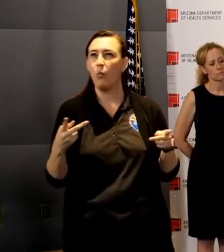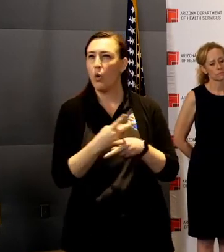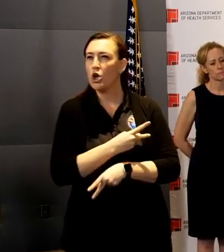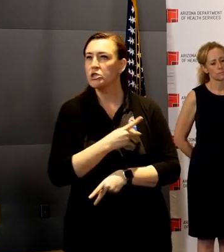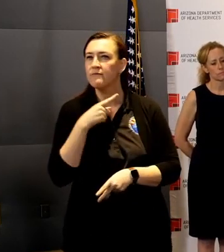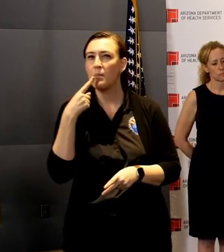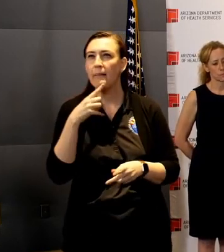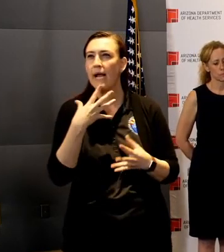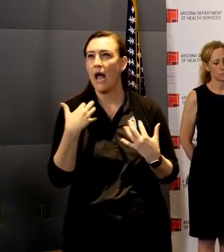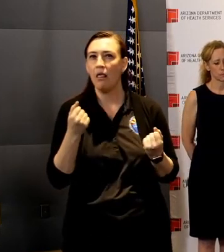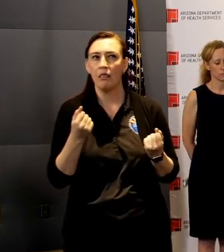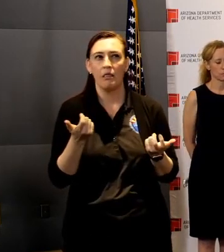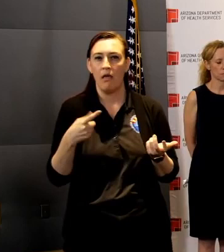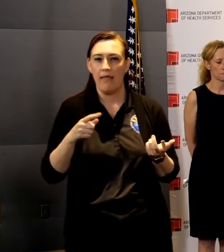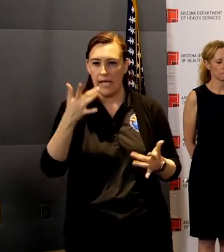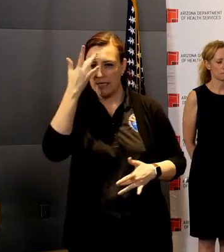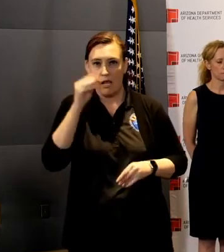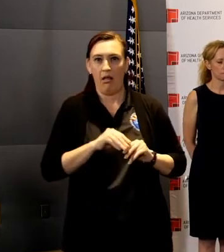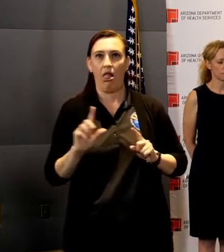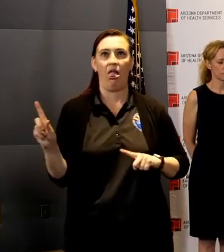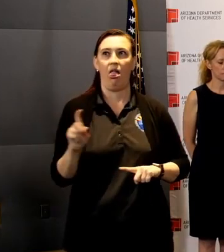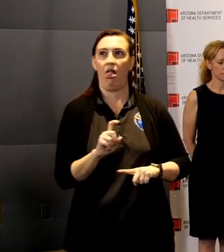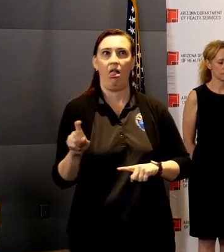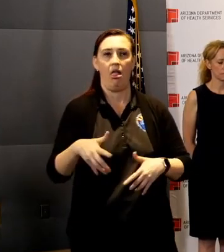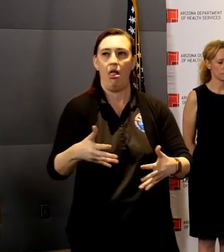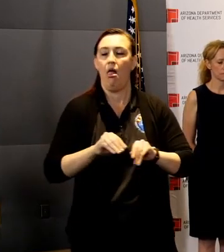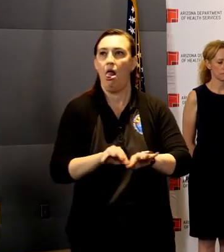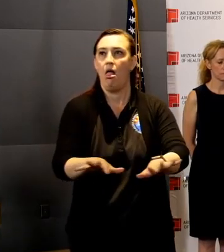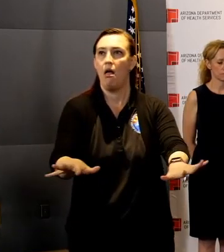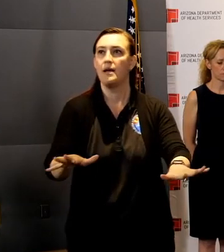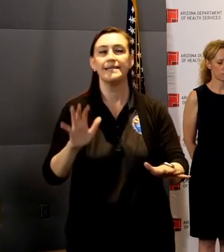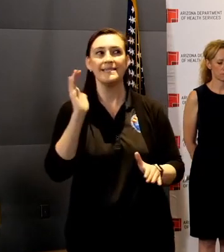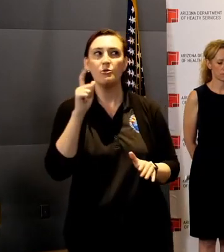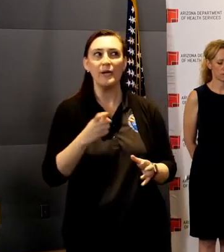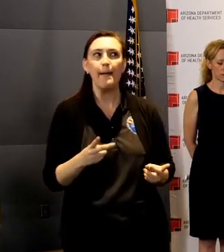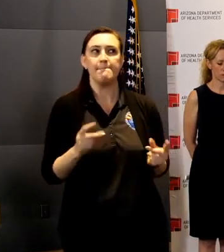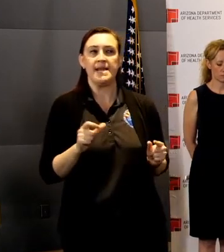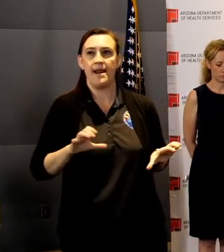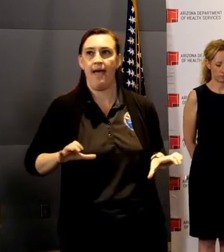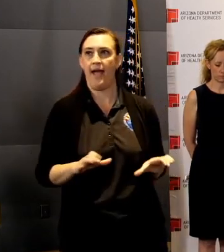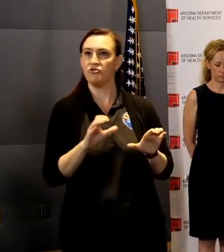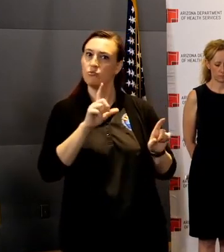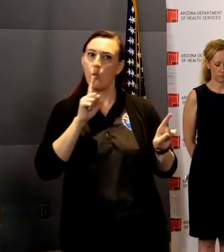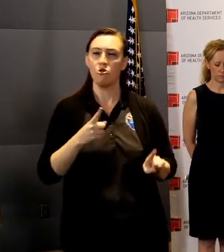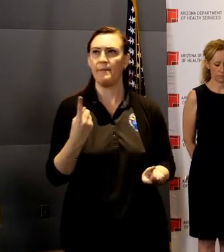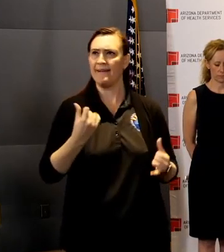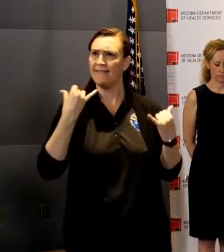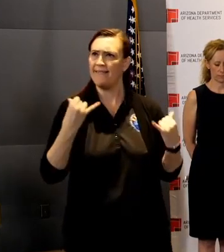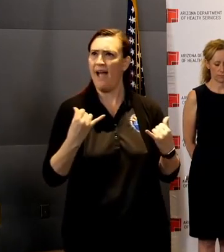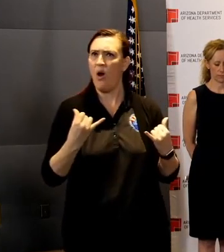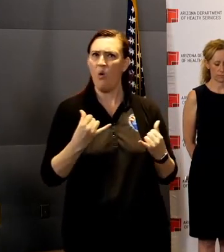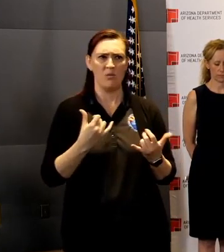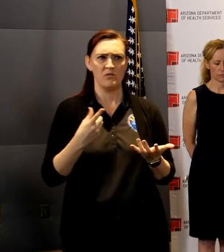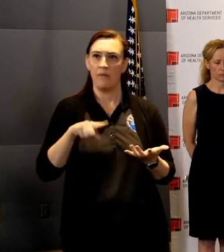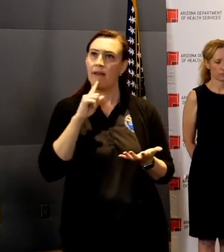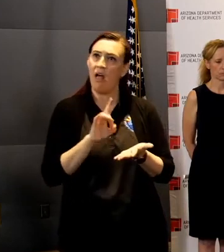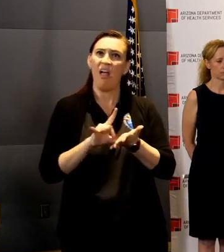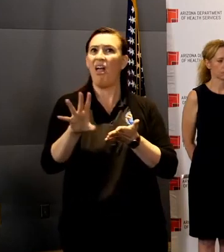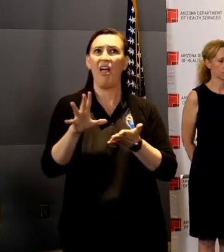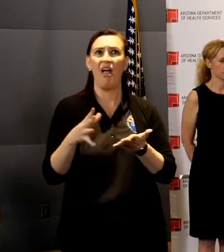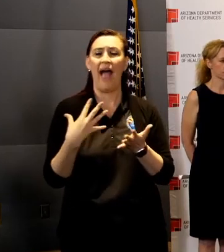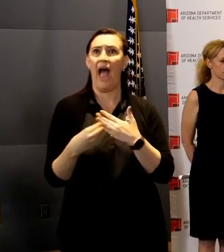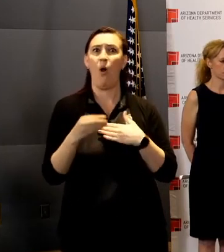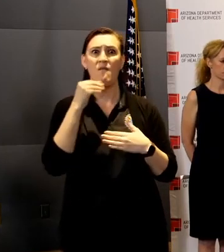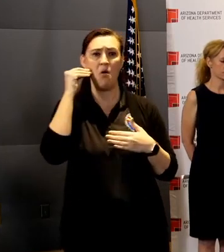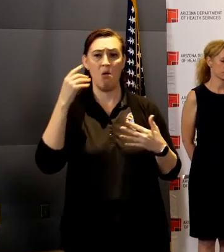health problem. It seems like you need immediate action now to keep people who are right now coming up on having their